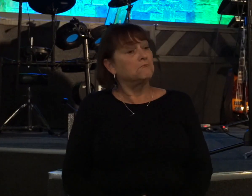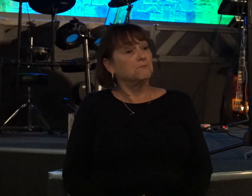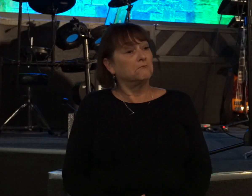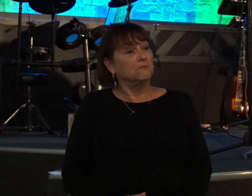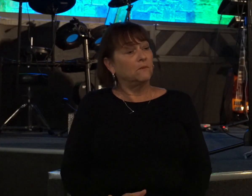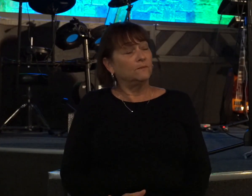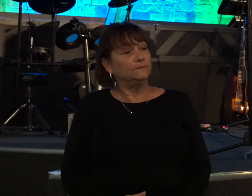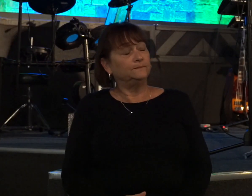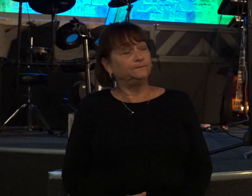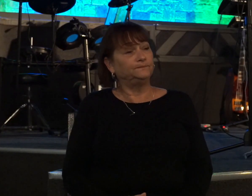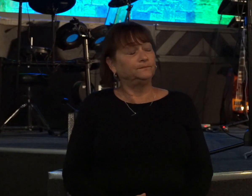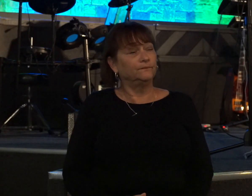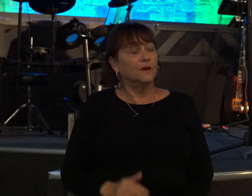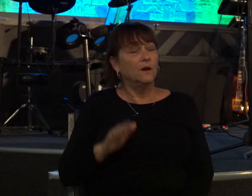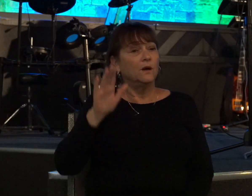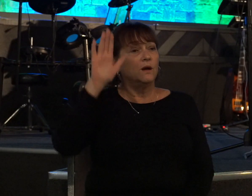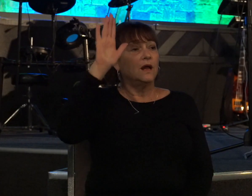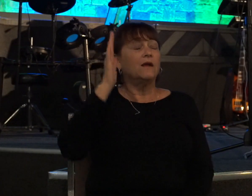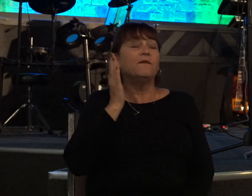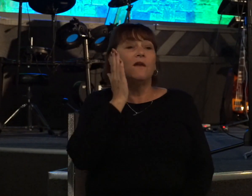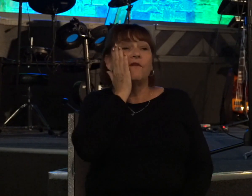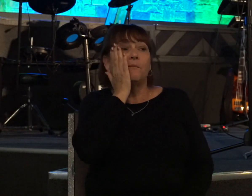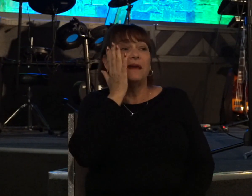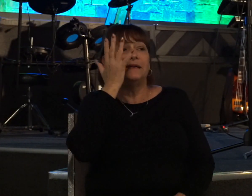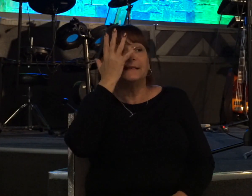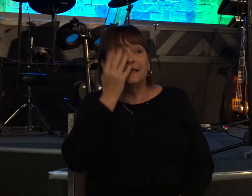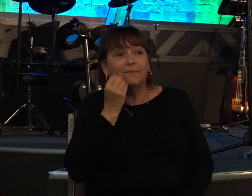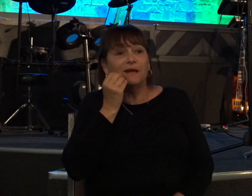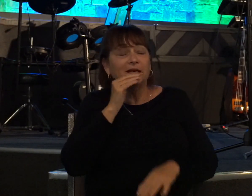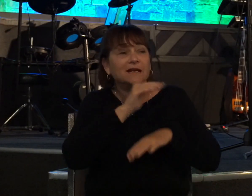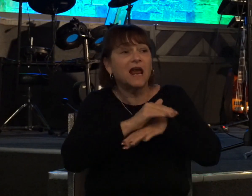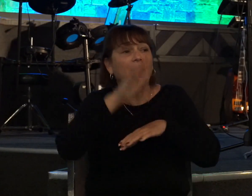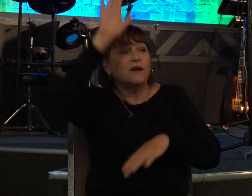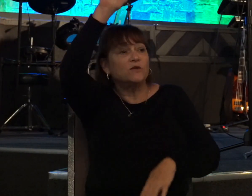raise your hand if you have a bed to sleep in tonight all right